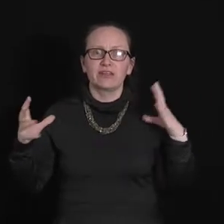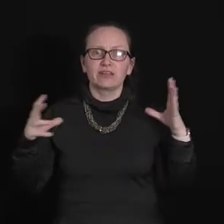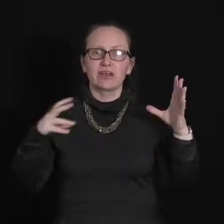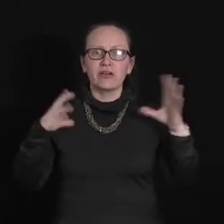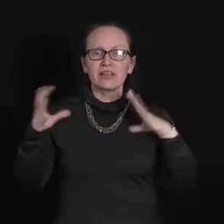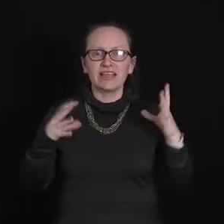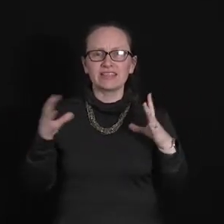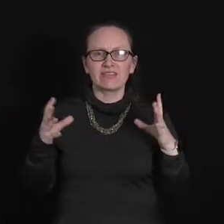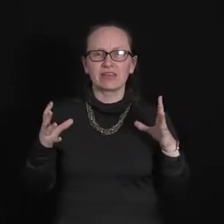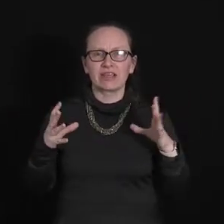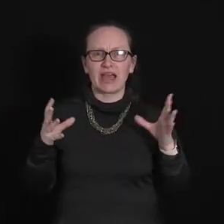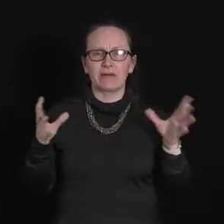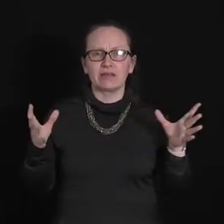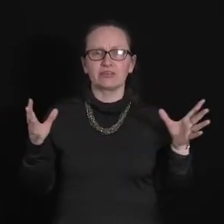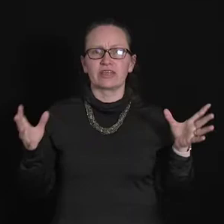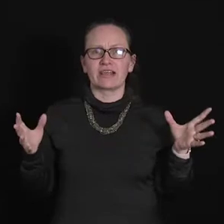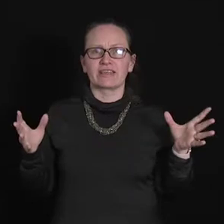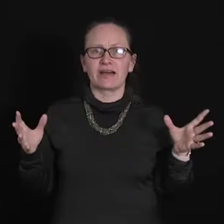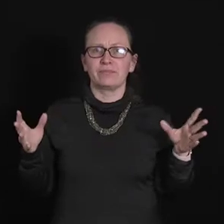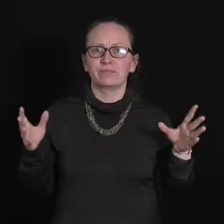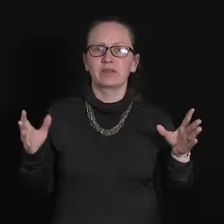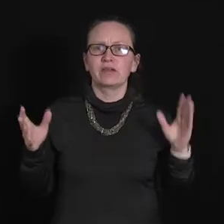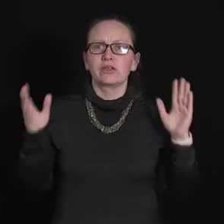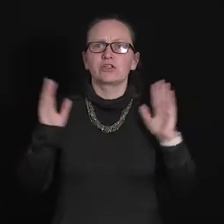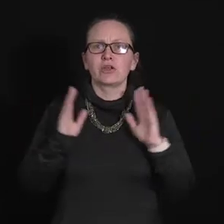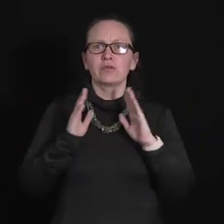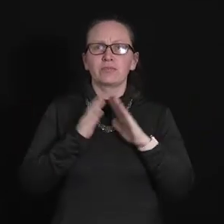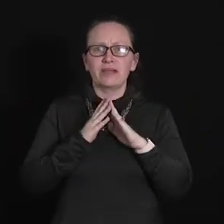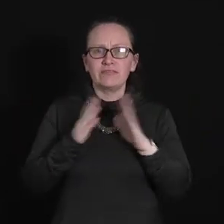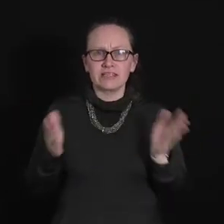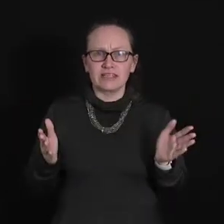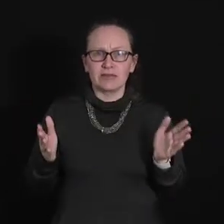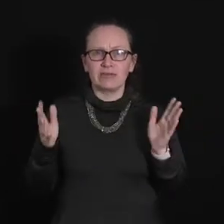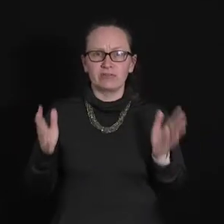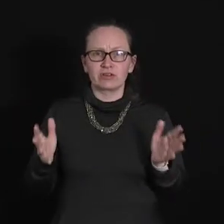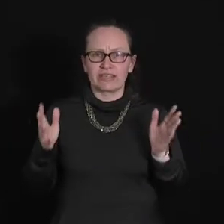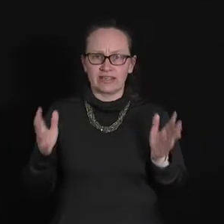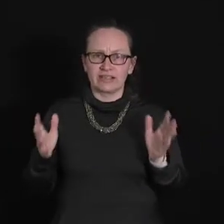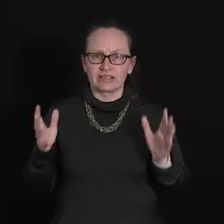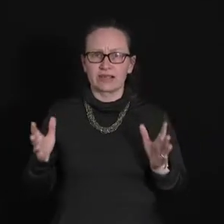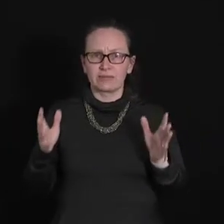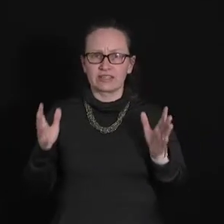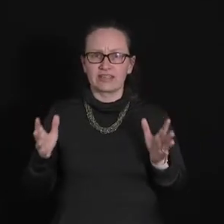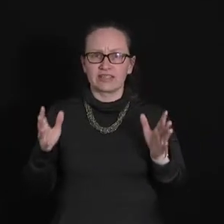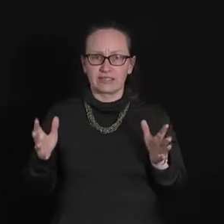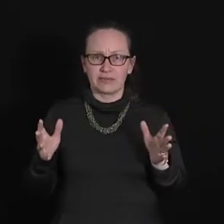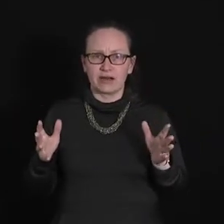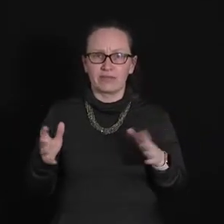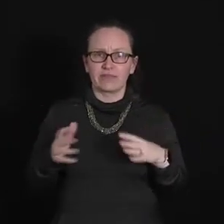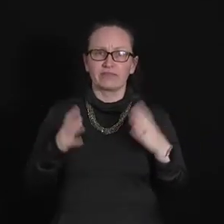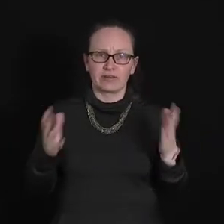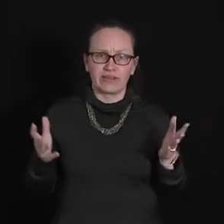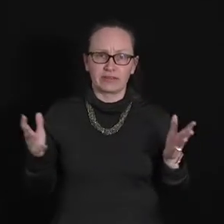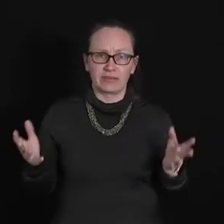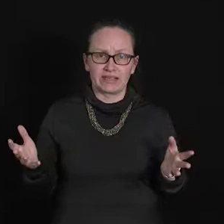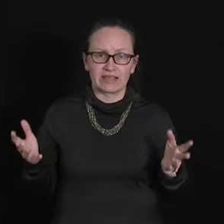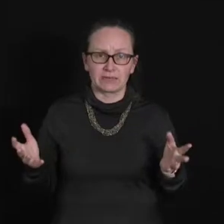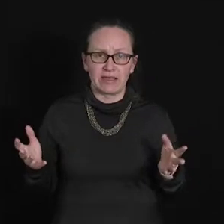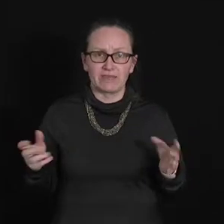So let's have a look at how we do that now. So previously we've looked at Young's double slit experiment for electromagnetic waves.